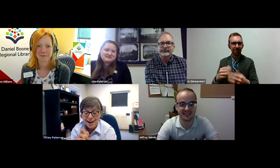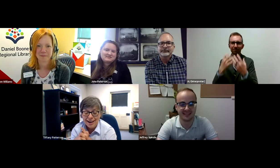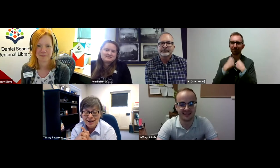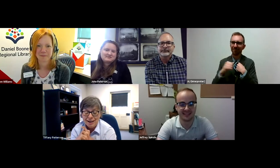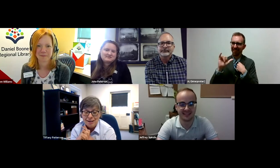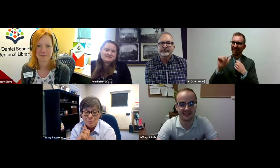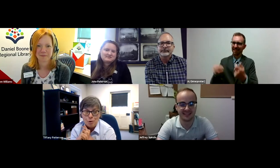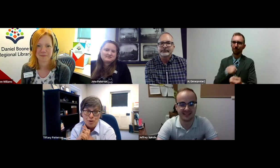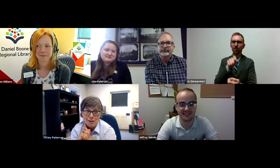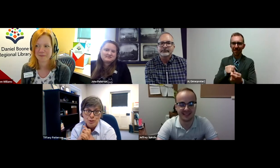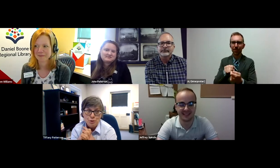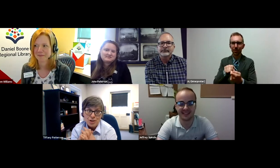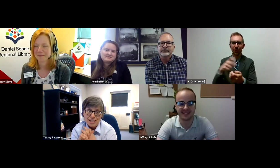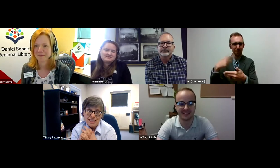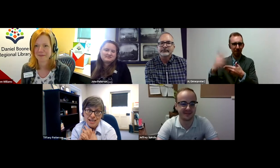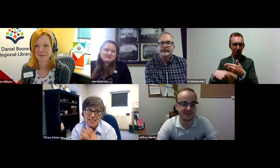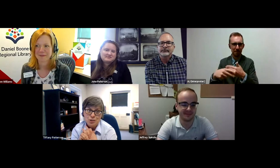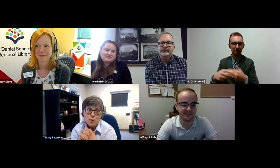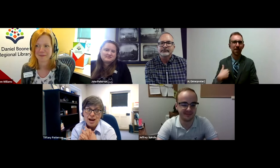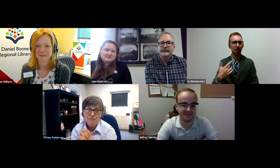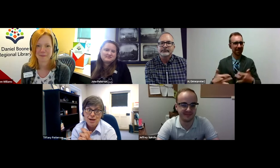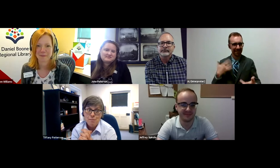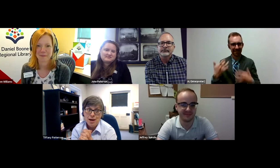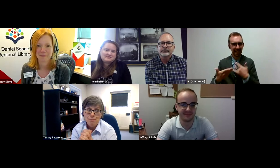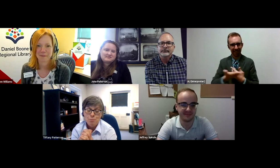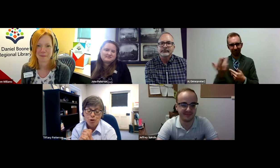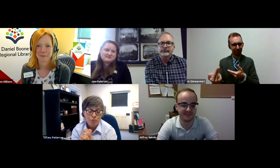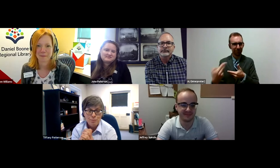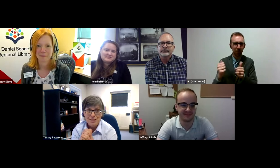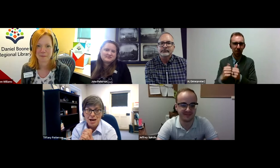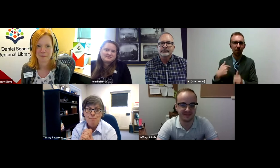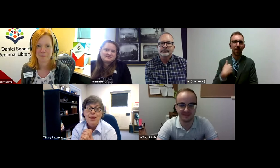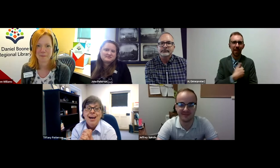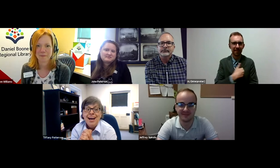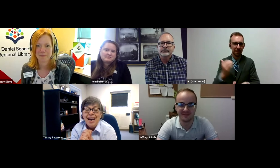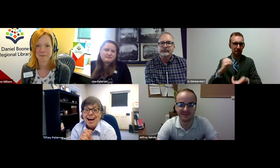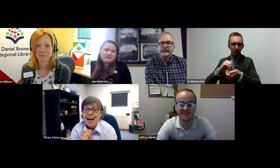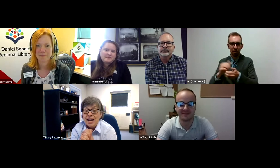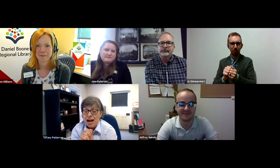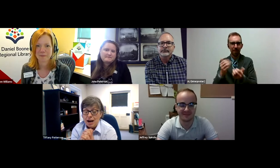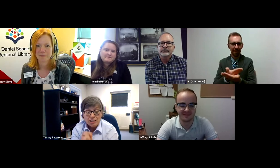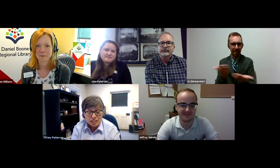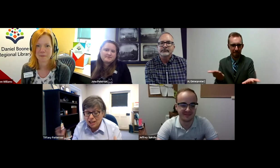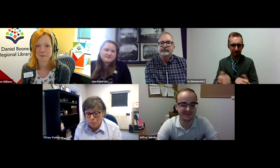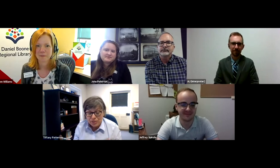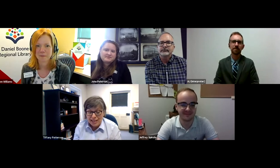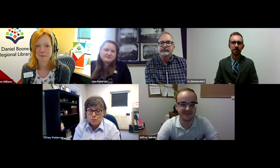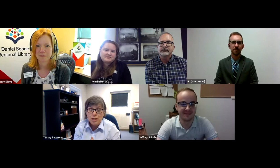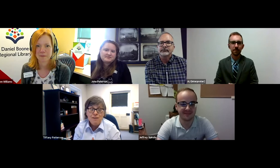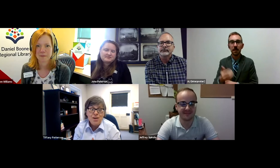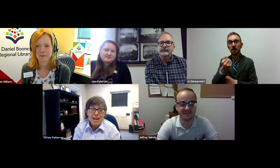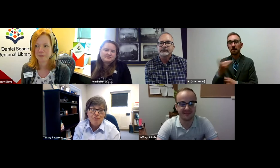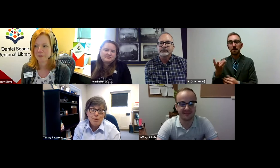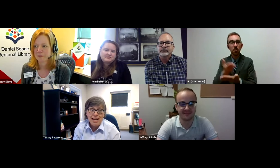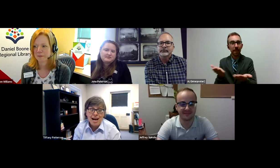program. So we're very excited to have them and be partnering with them. And just a couple things